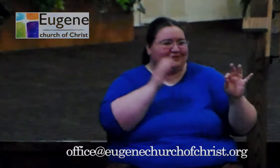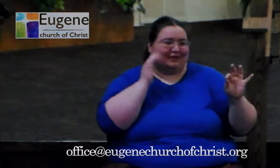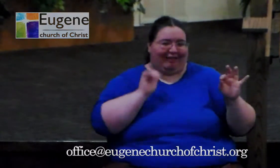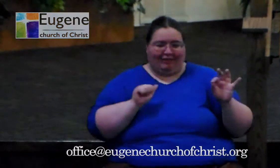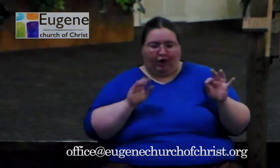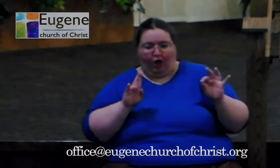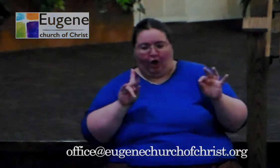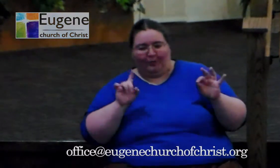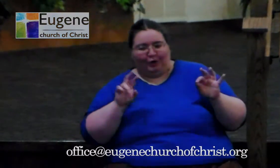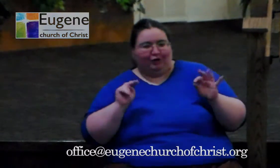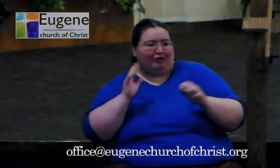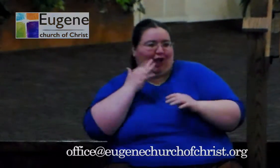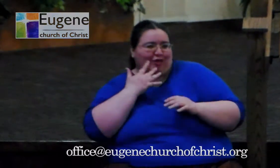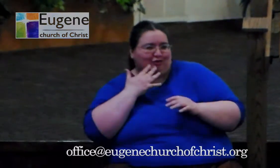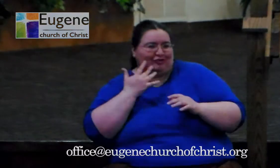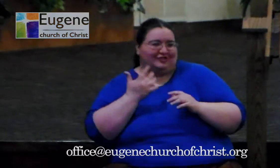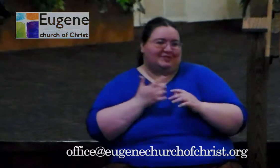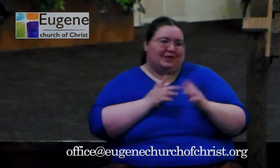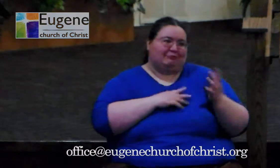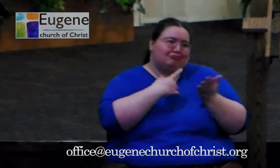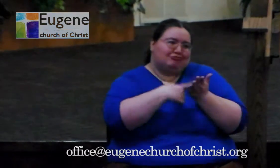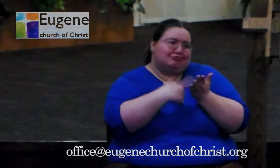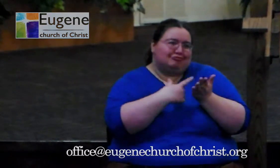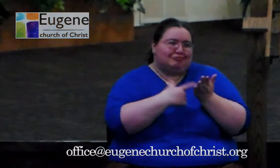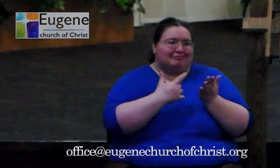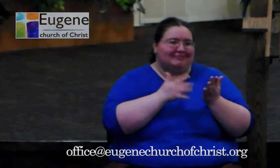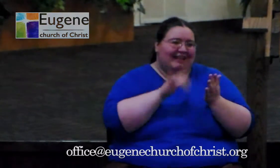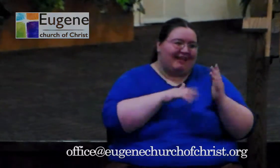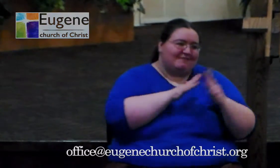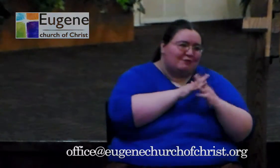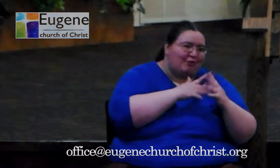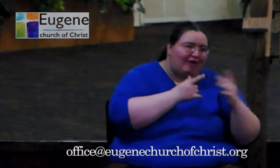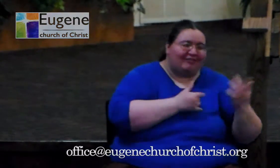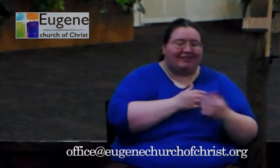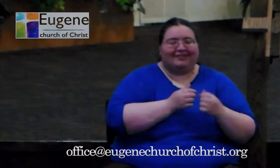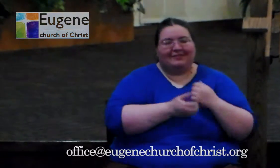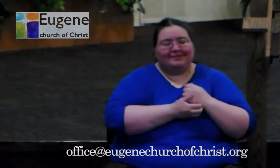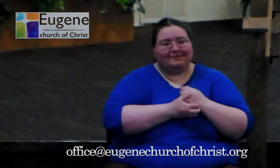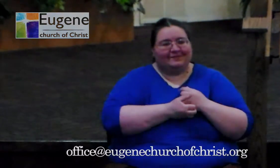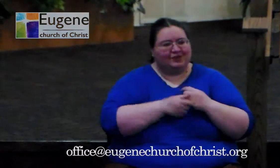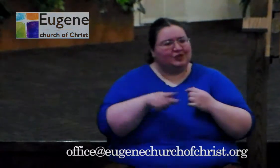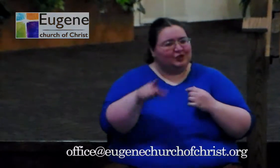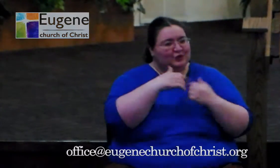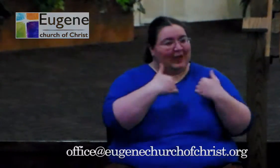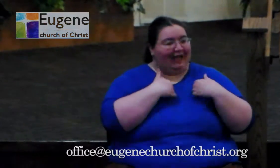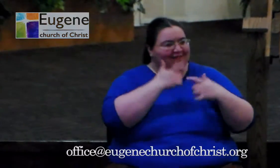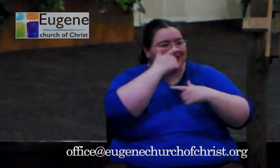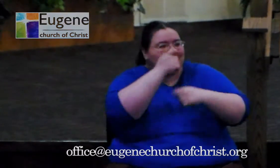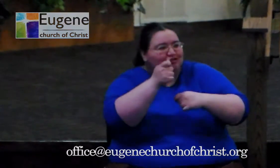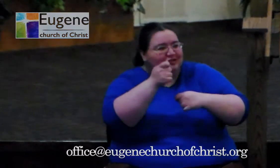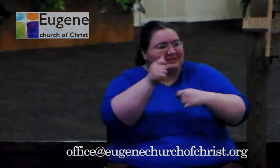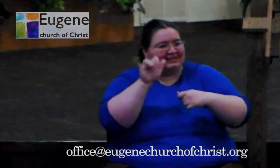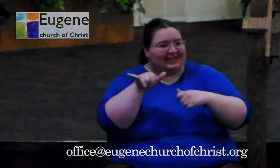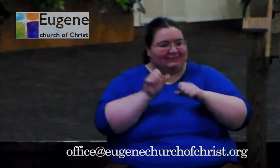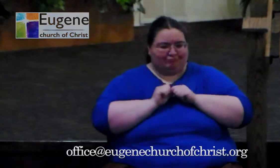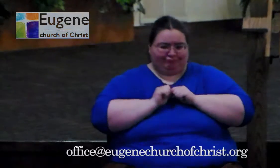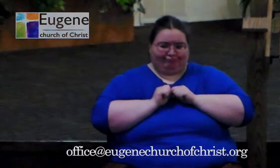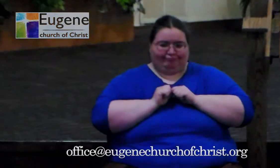different ones of us here, you have an interest and it just... it exudes. You can't help but talk about it.